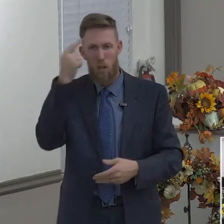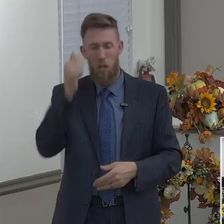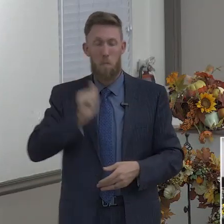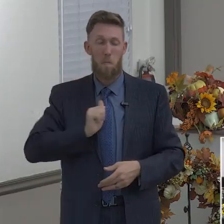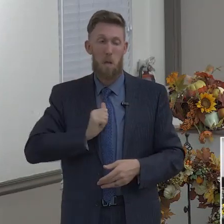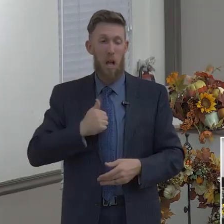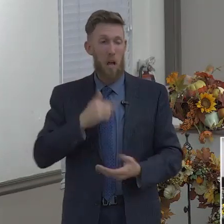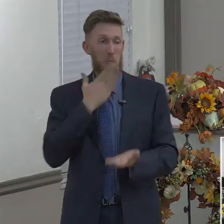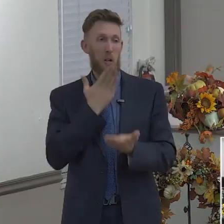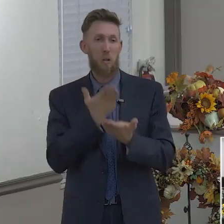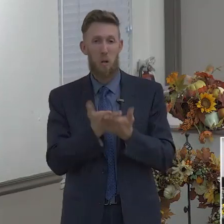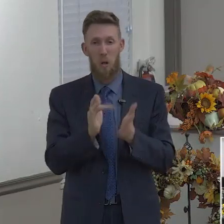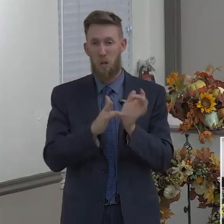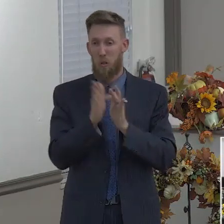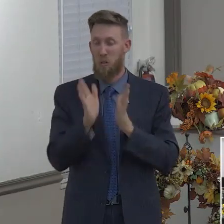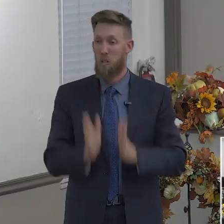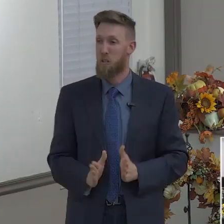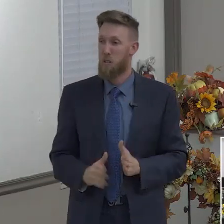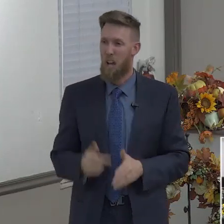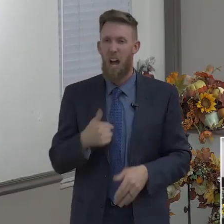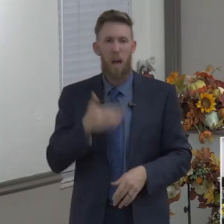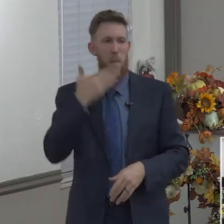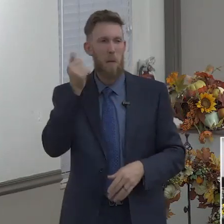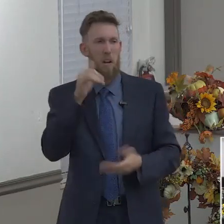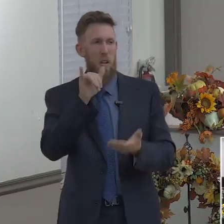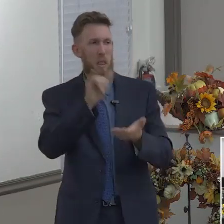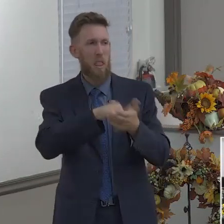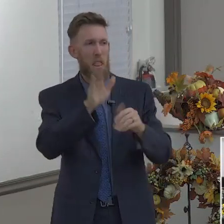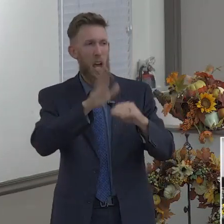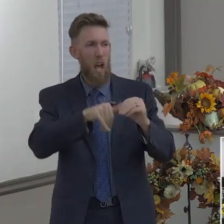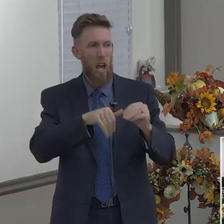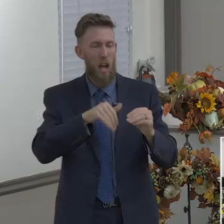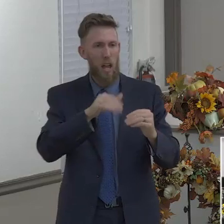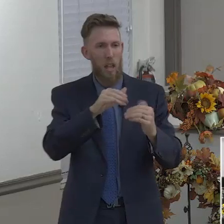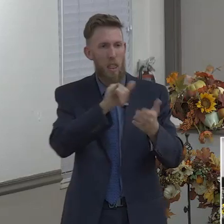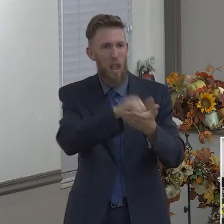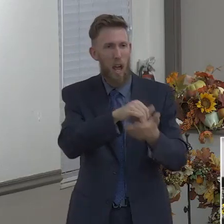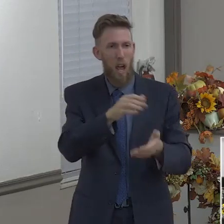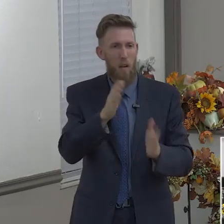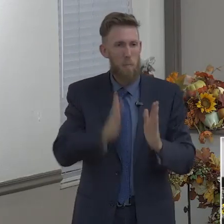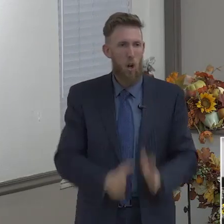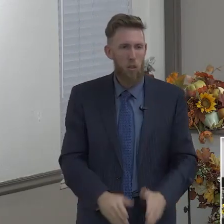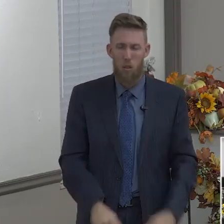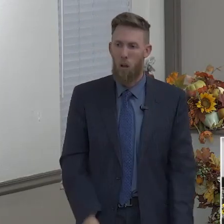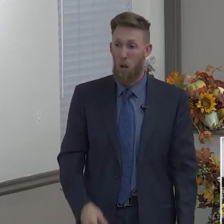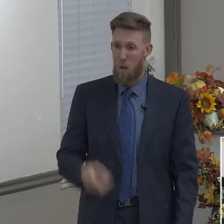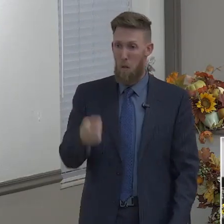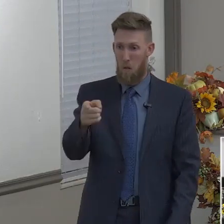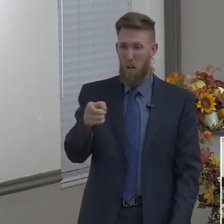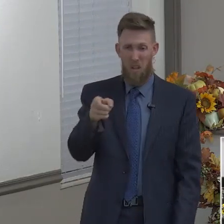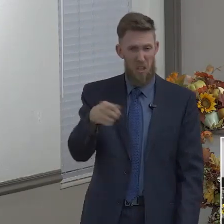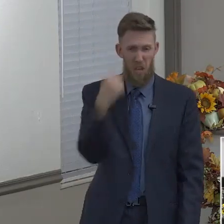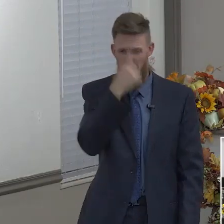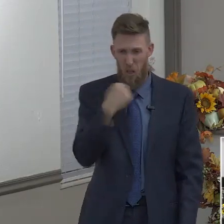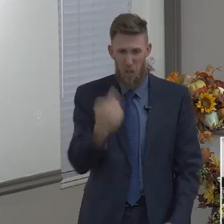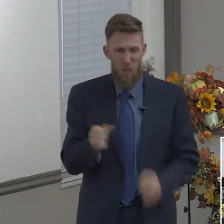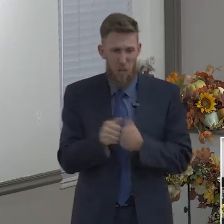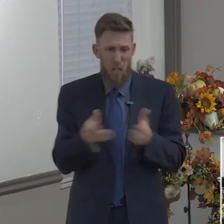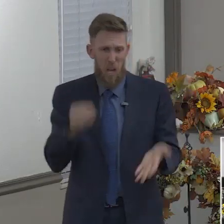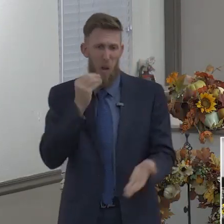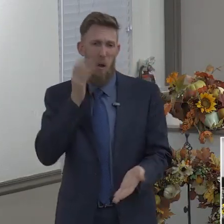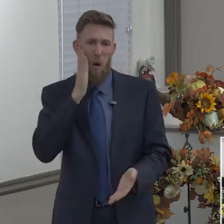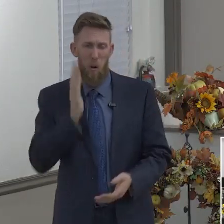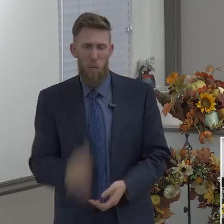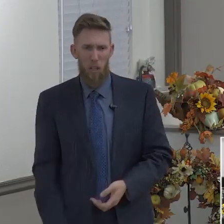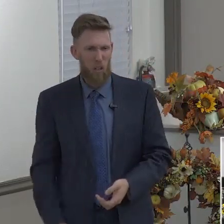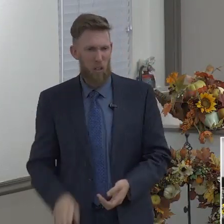Oh, I'm better than that person. Oh, look at that person. They look homeless coming into church. Oh, I don't want them in here. Oh, those bus kids, the dirty little bus